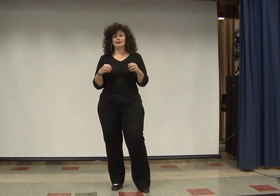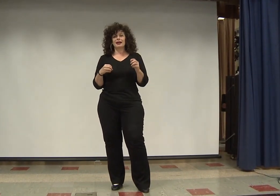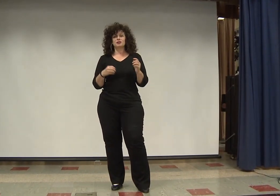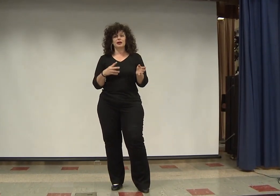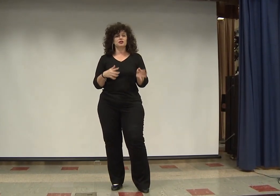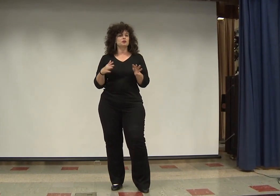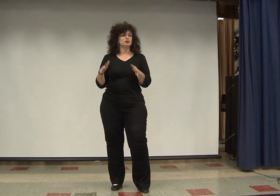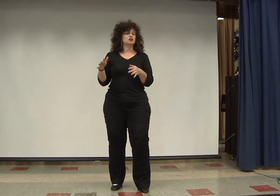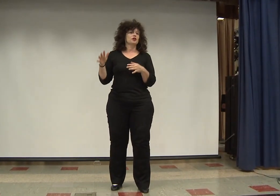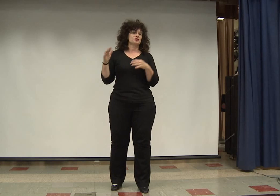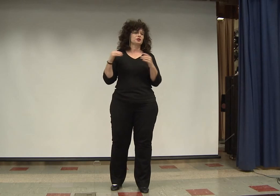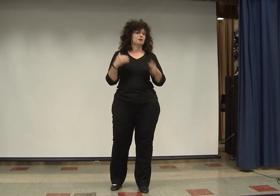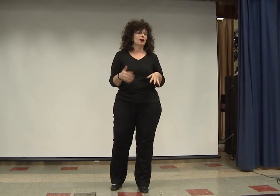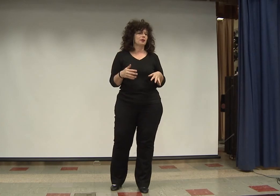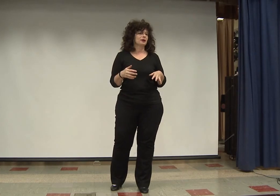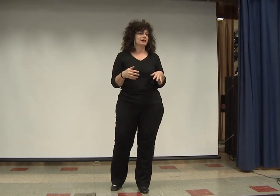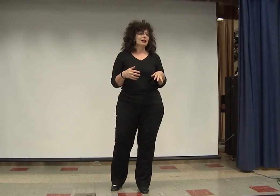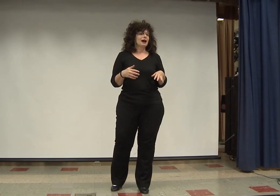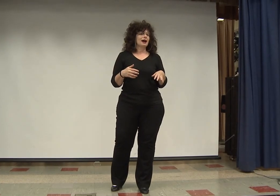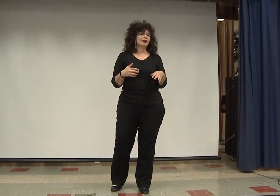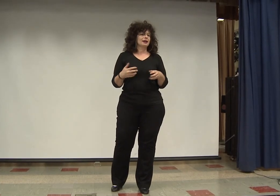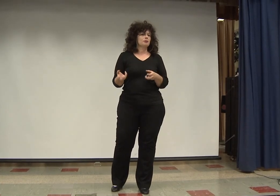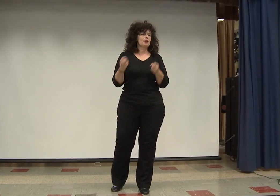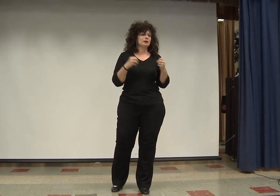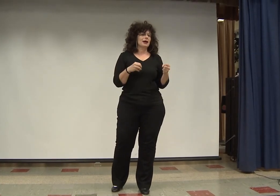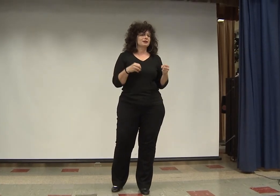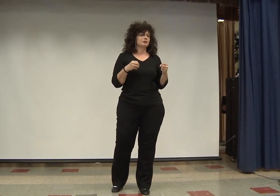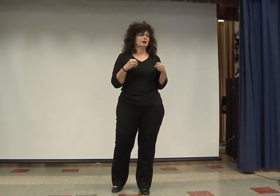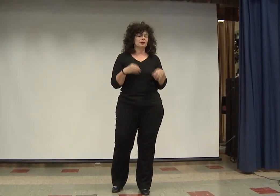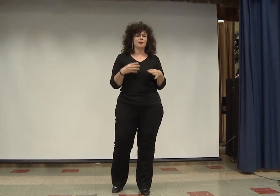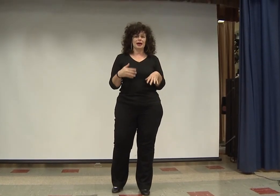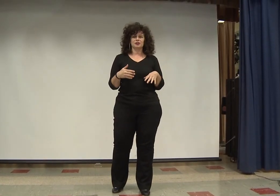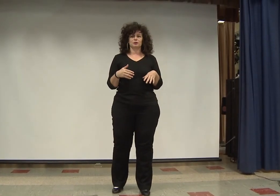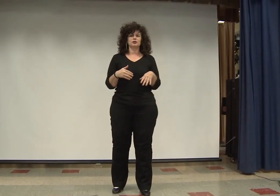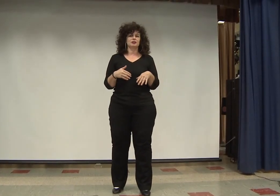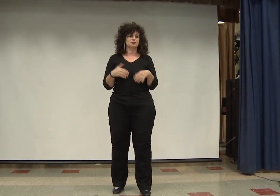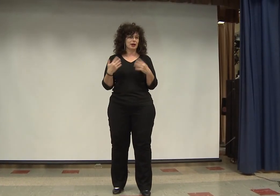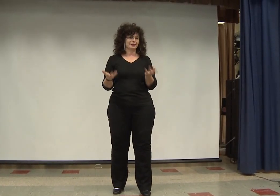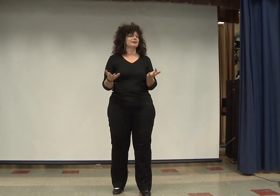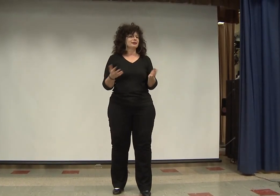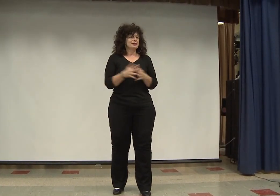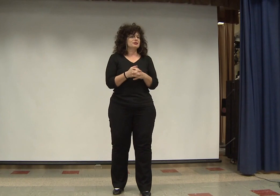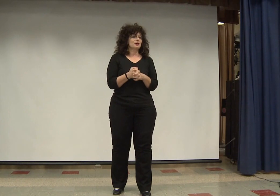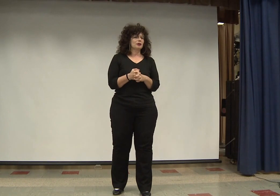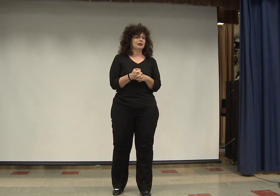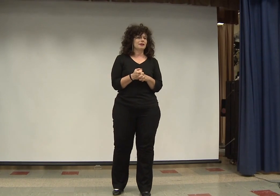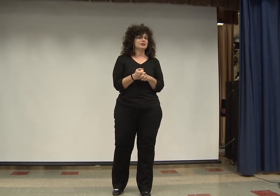as my children started to grow, it brought me back to my real passion, which is writing. So I would have to